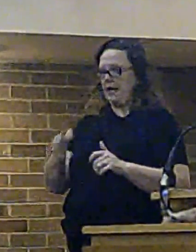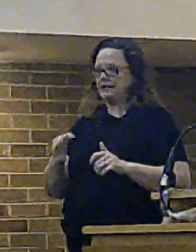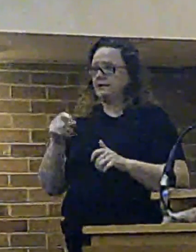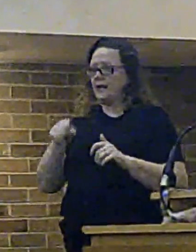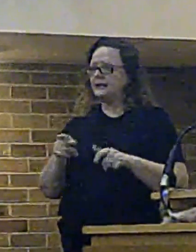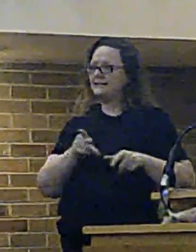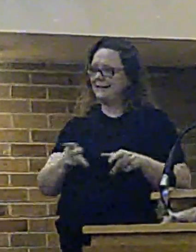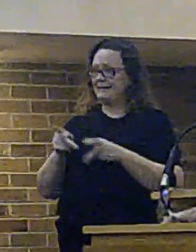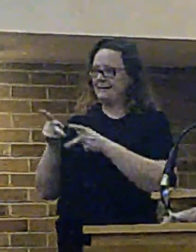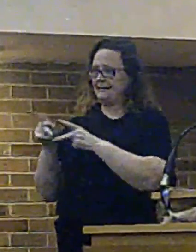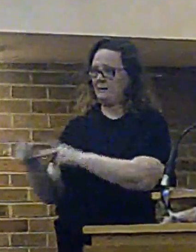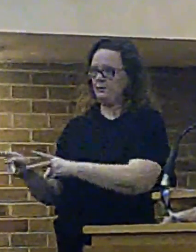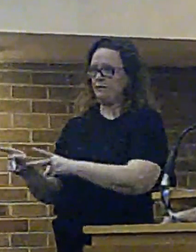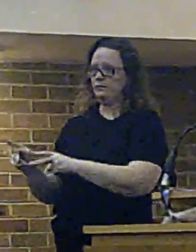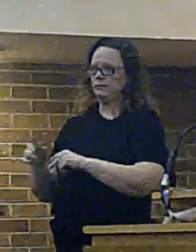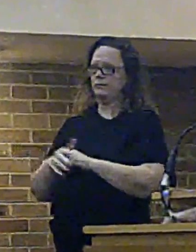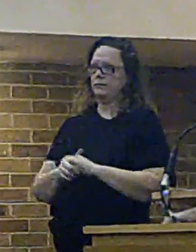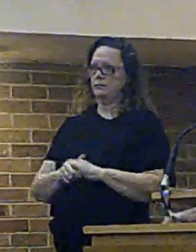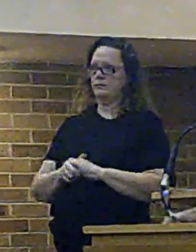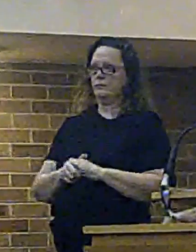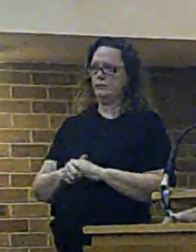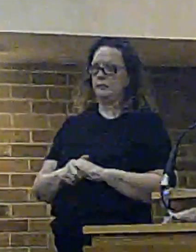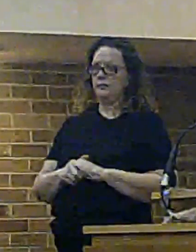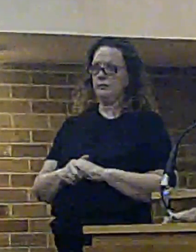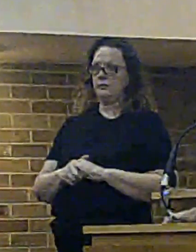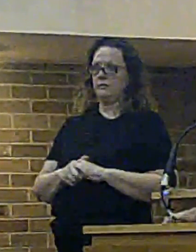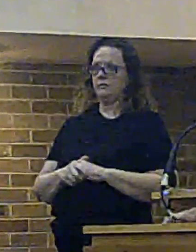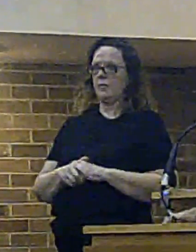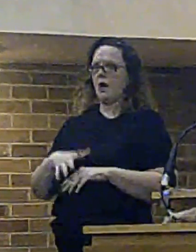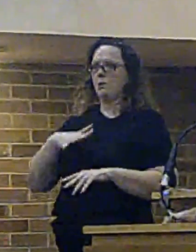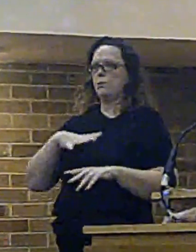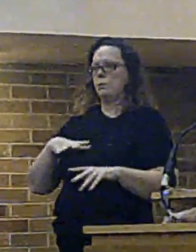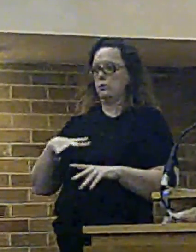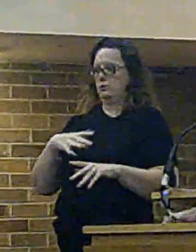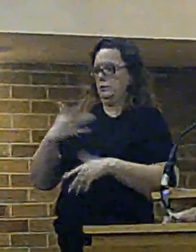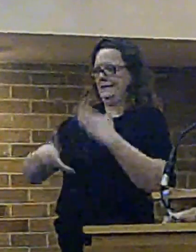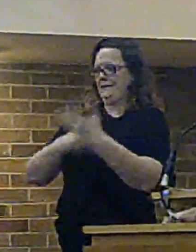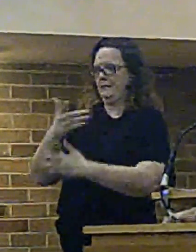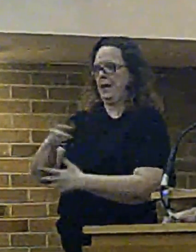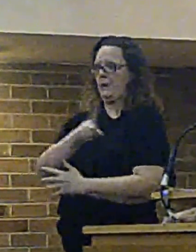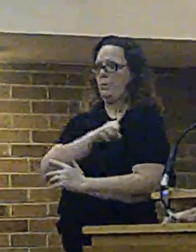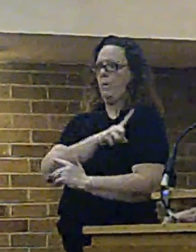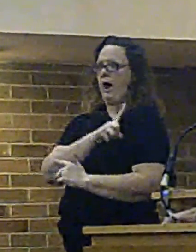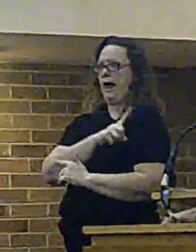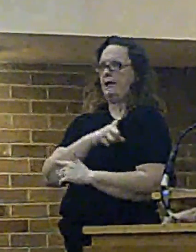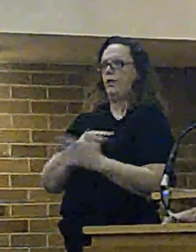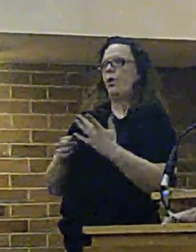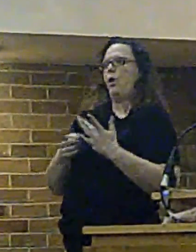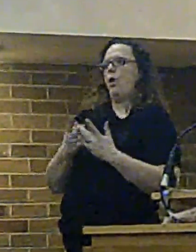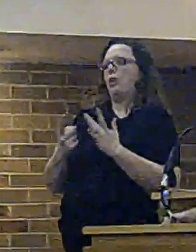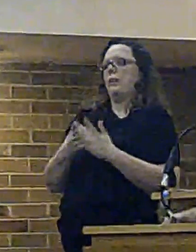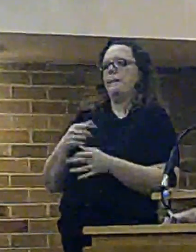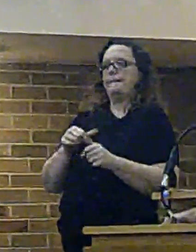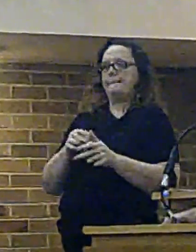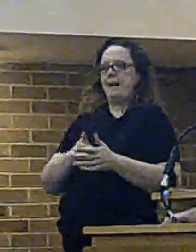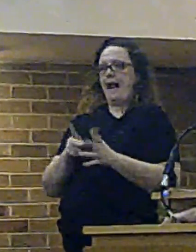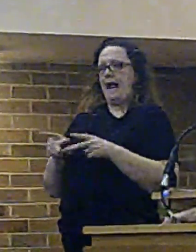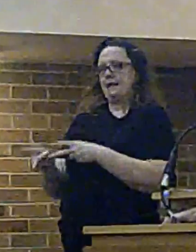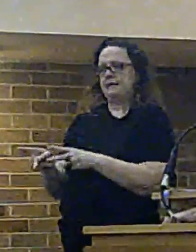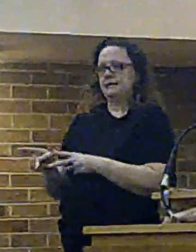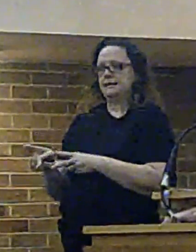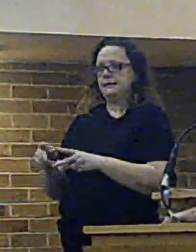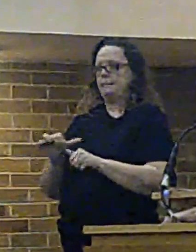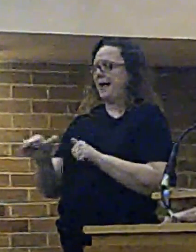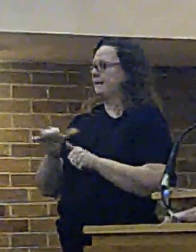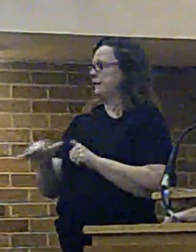I will explain also the reasons why that would be my last resort as I move through the presentation. Can you